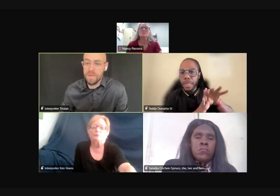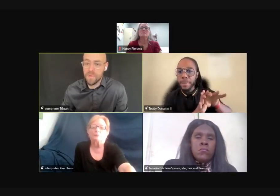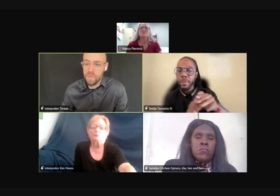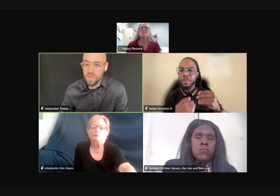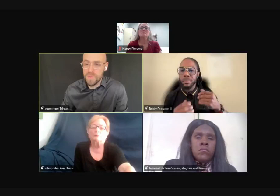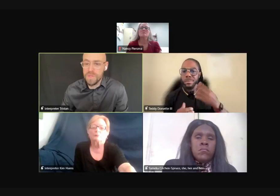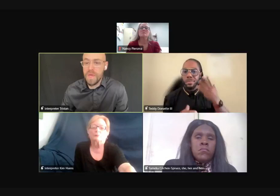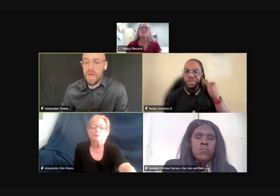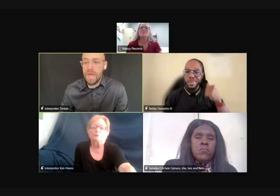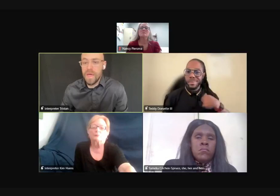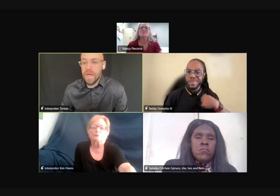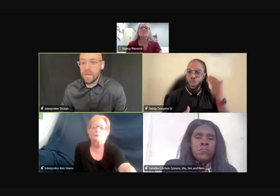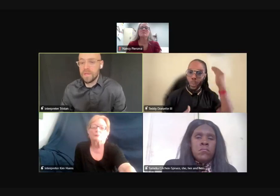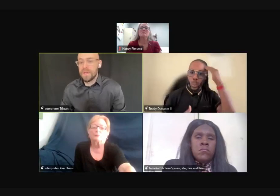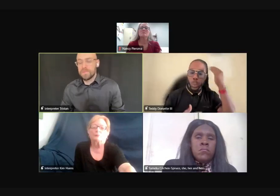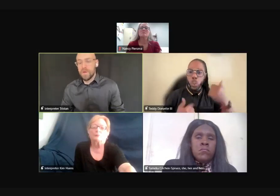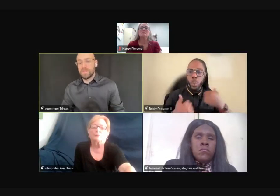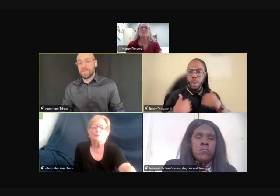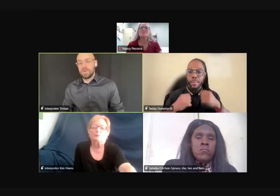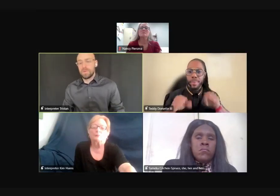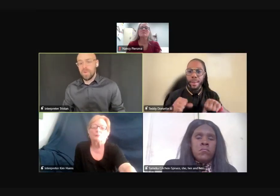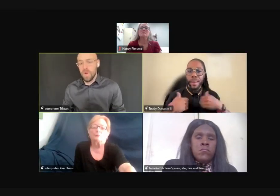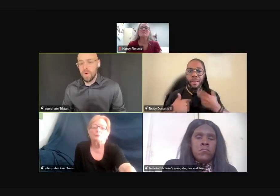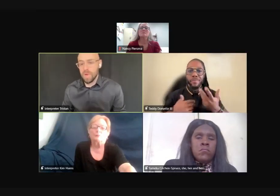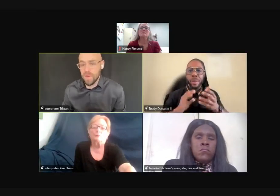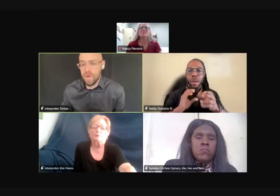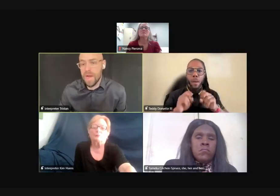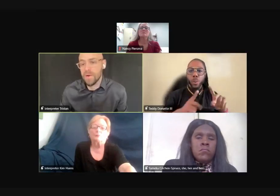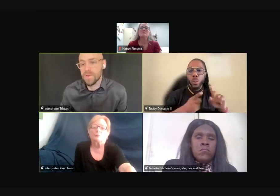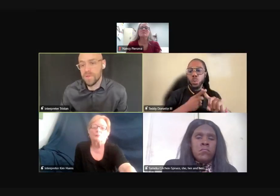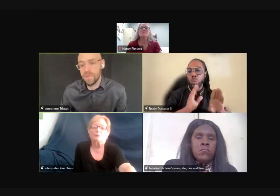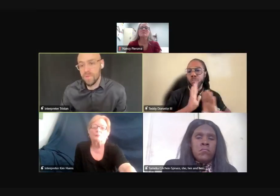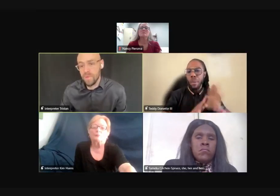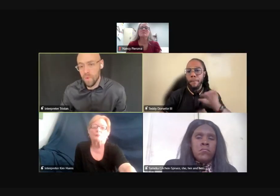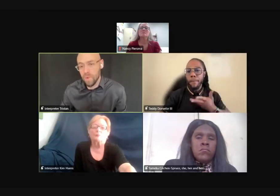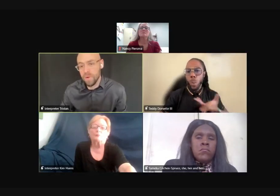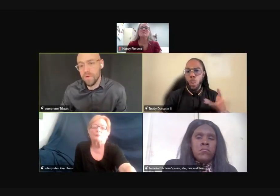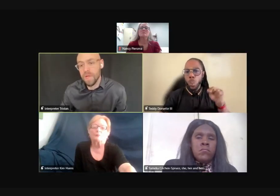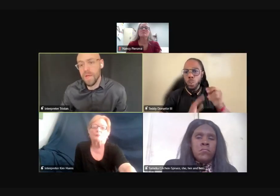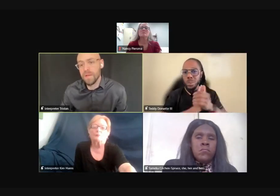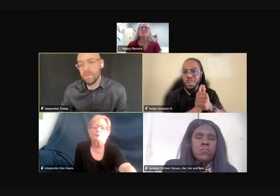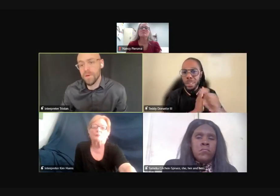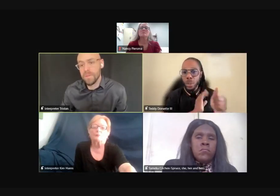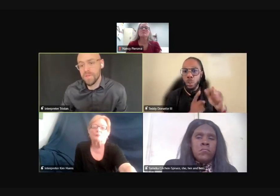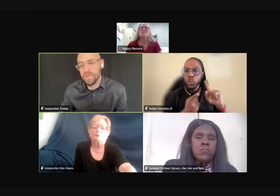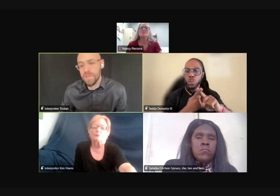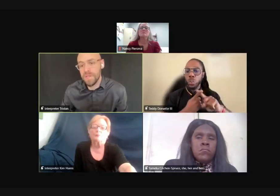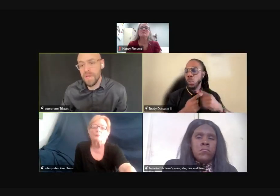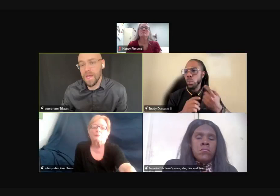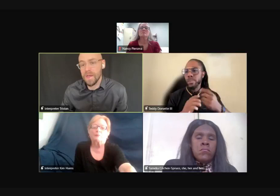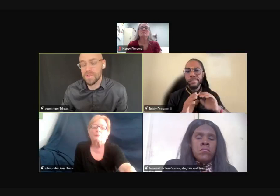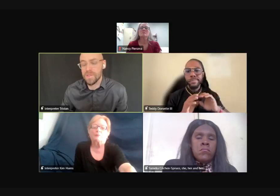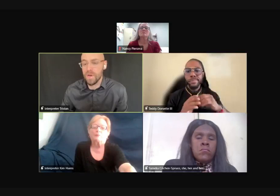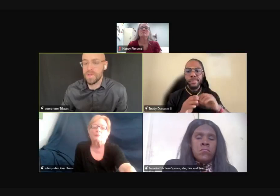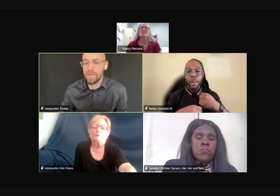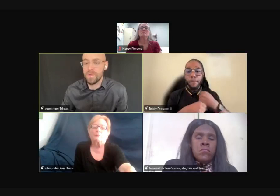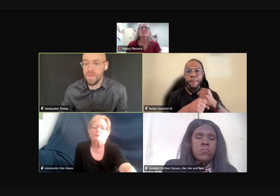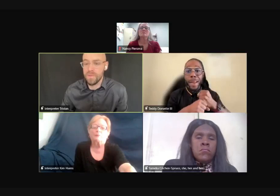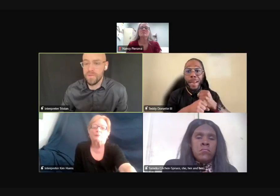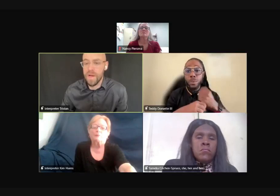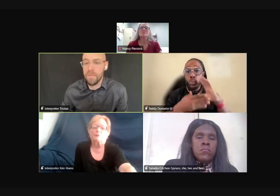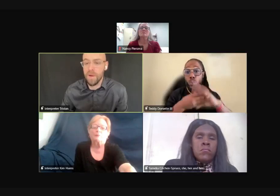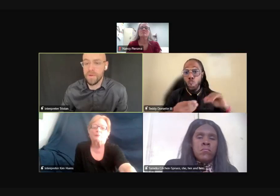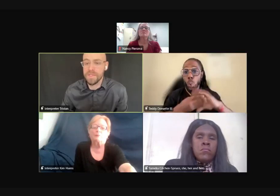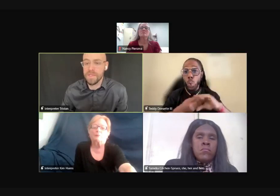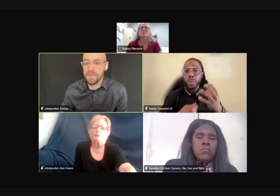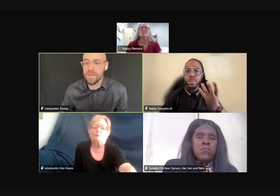tools and the experience to know and learn how to record in the film industry. And I started to